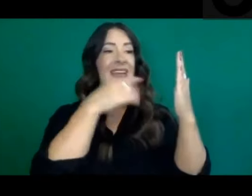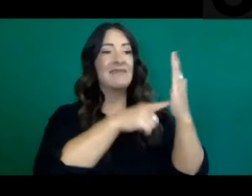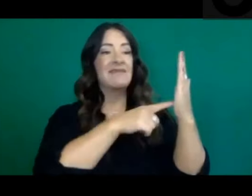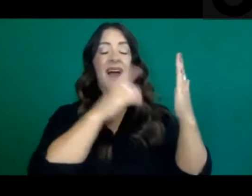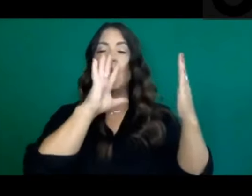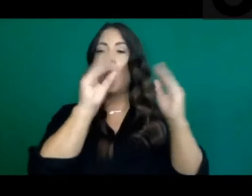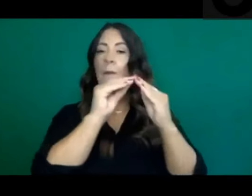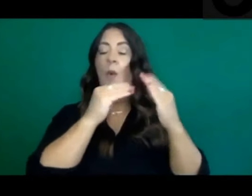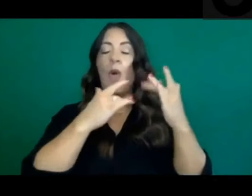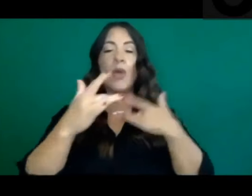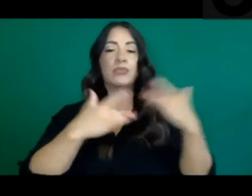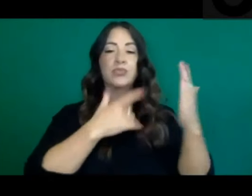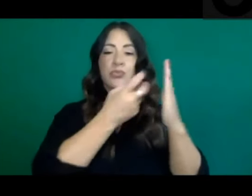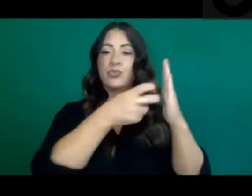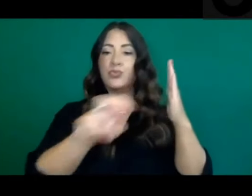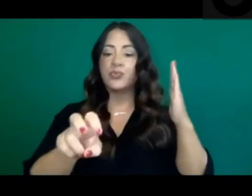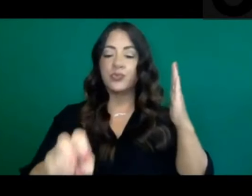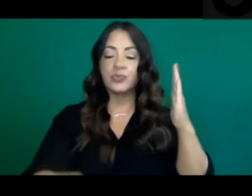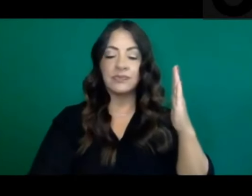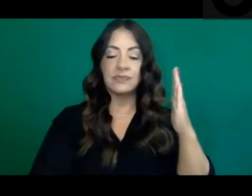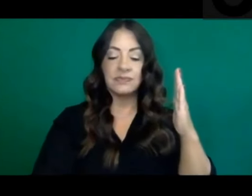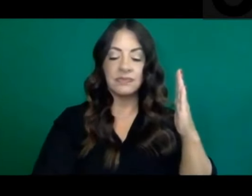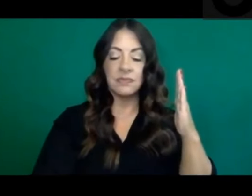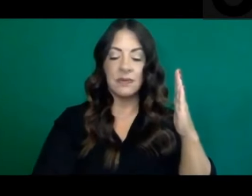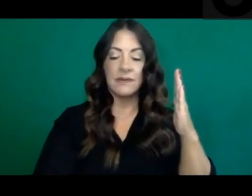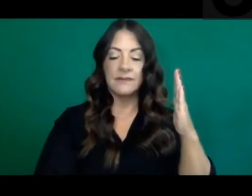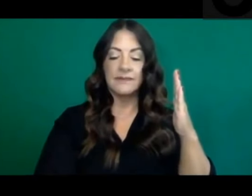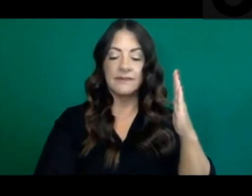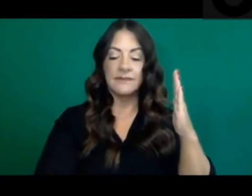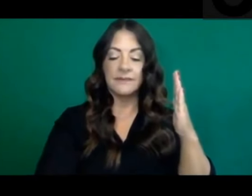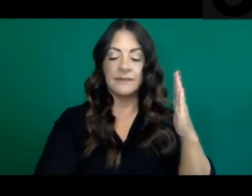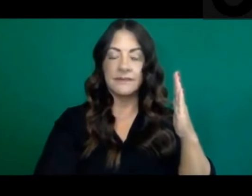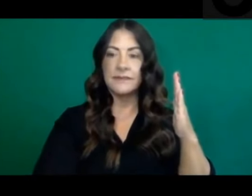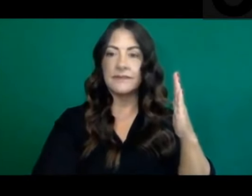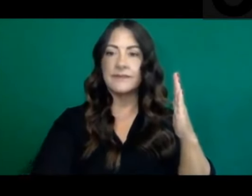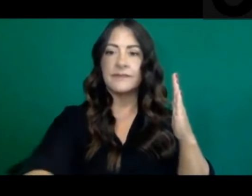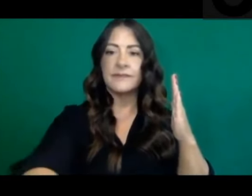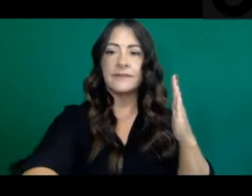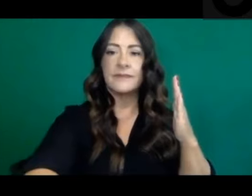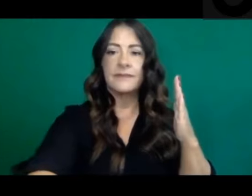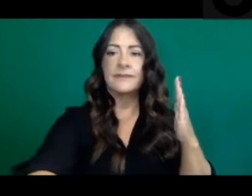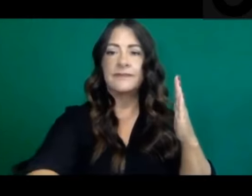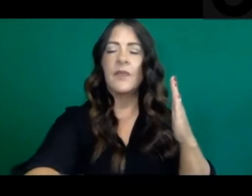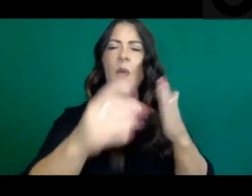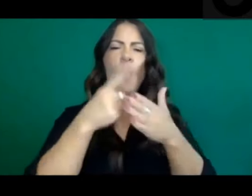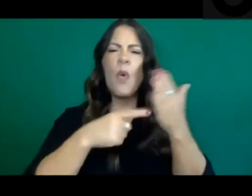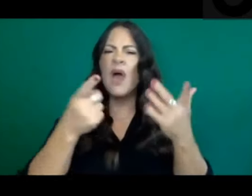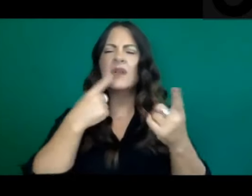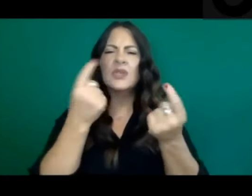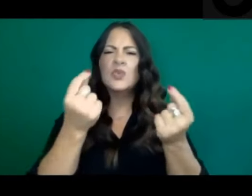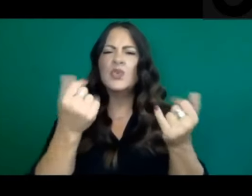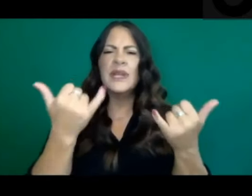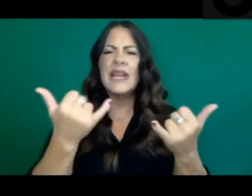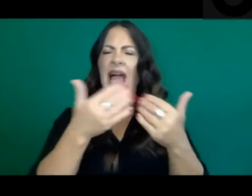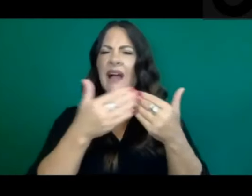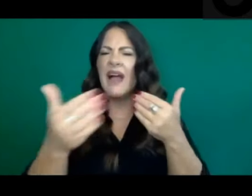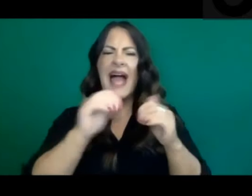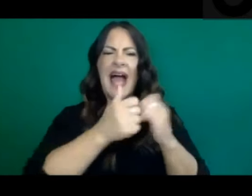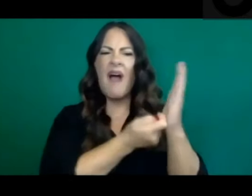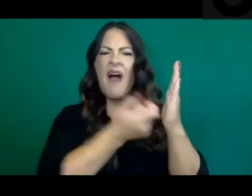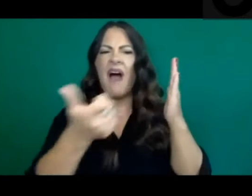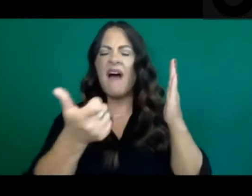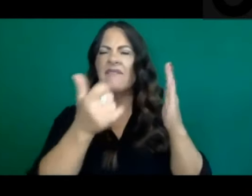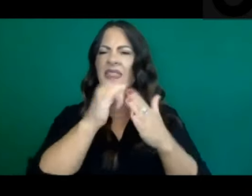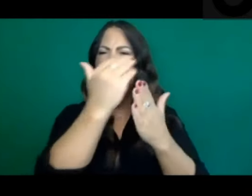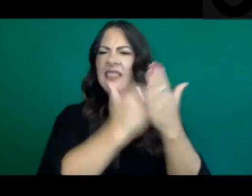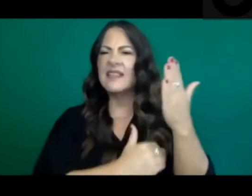open more for like in-person dining or anything like that? What's the practicality of it? Yeah, Phil, thanks for both questions. So